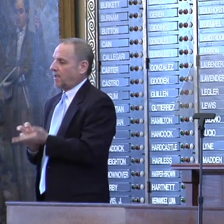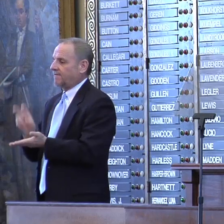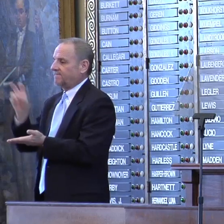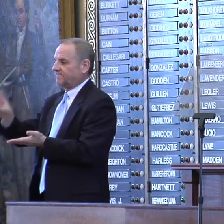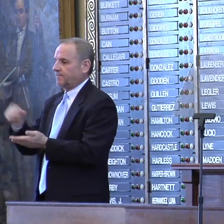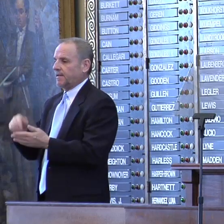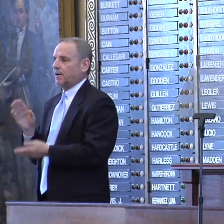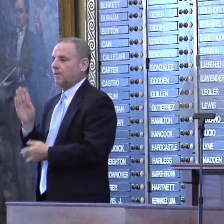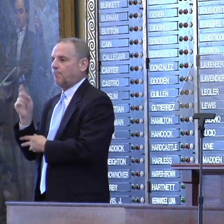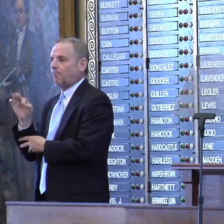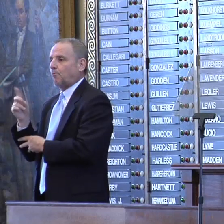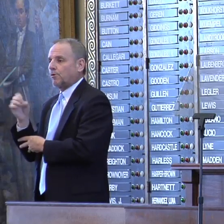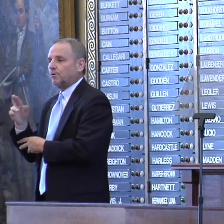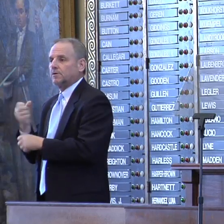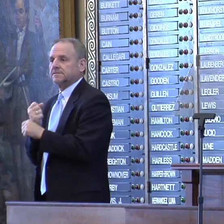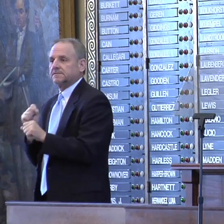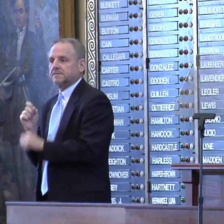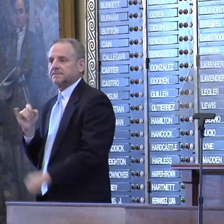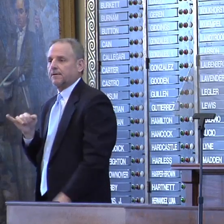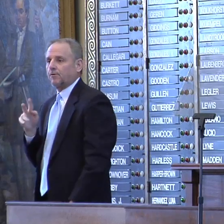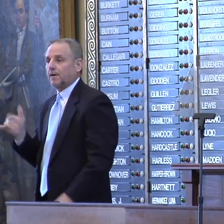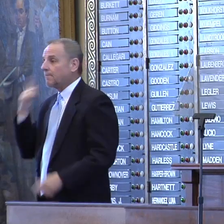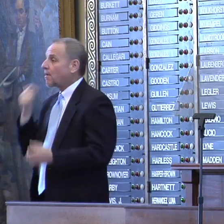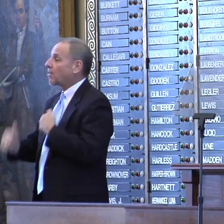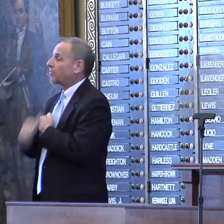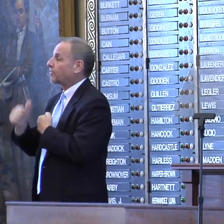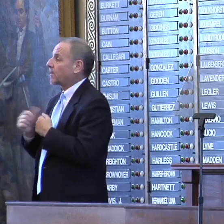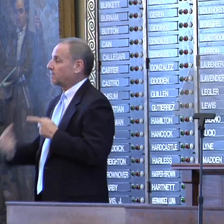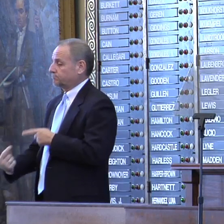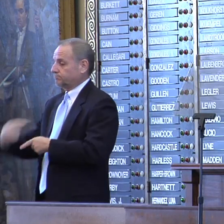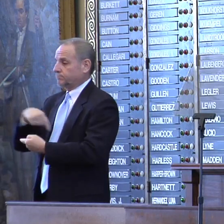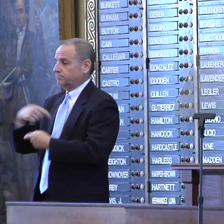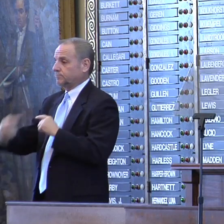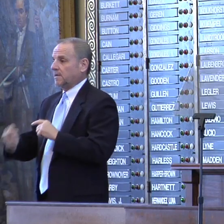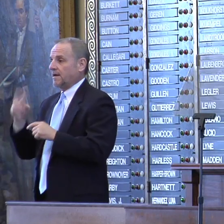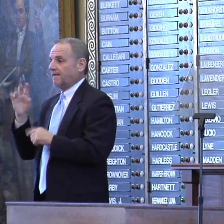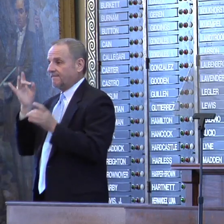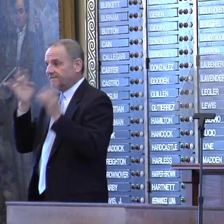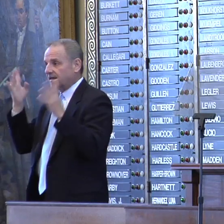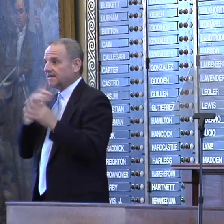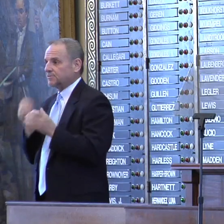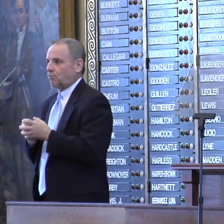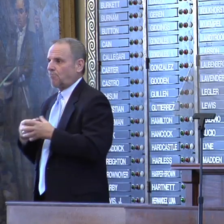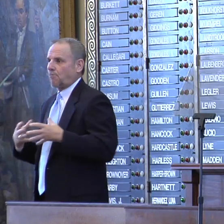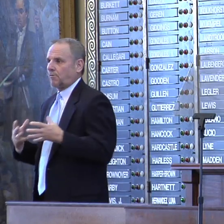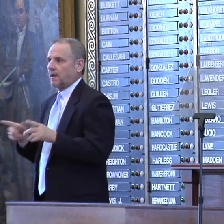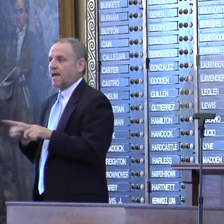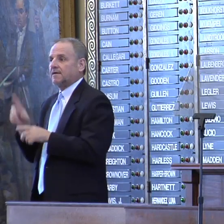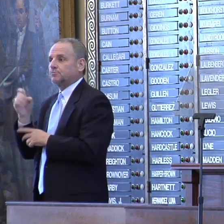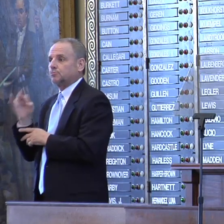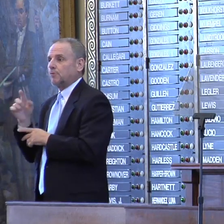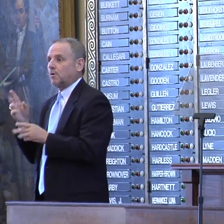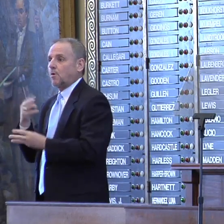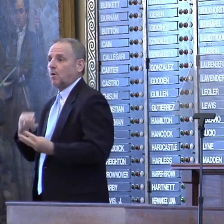in border security because the threat of cross-border violence has only grown as the drug wars